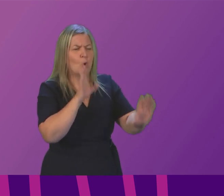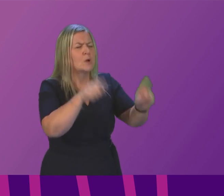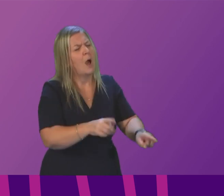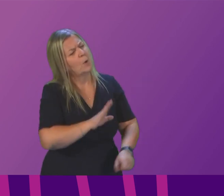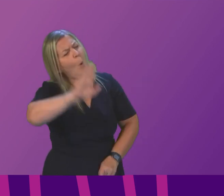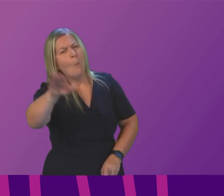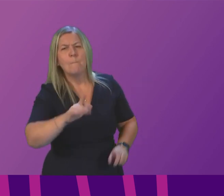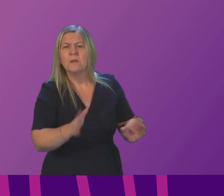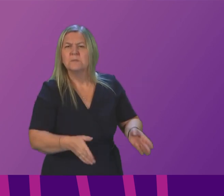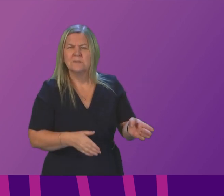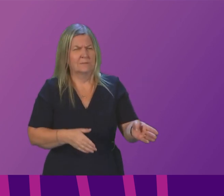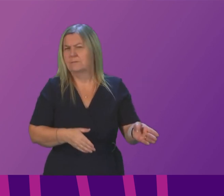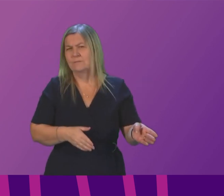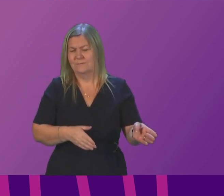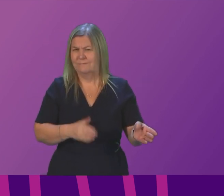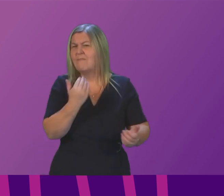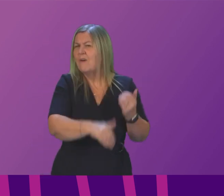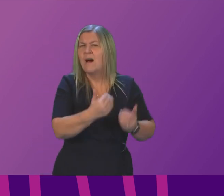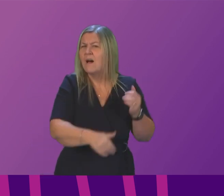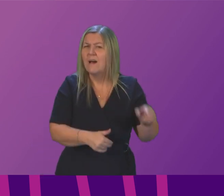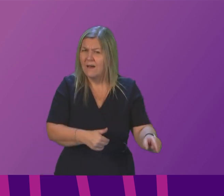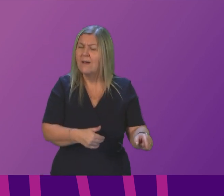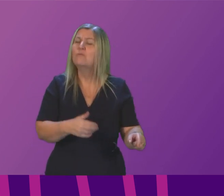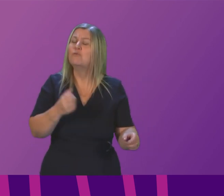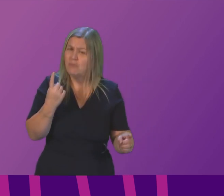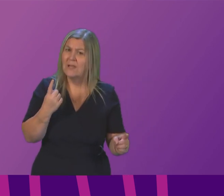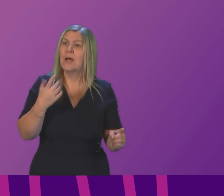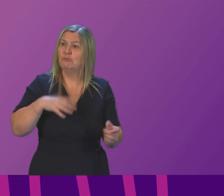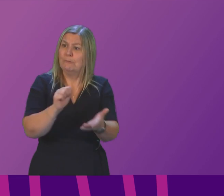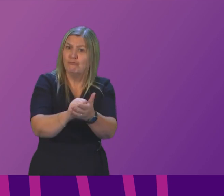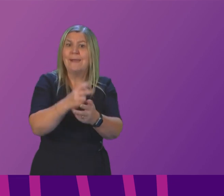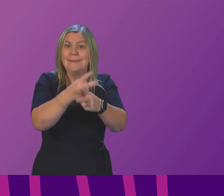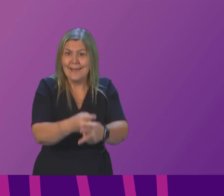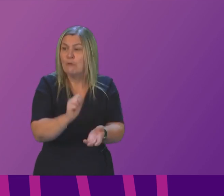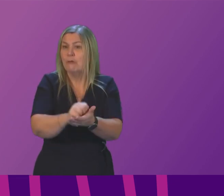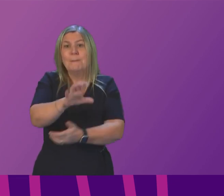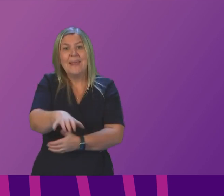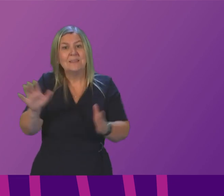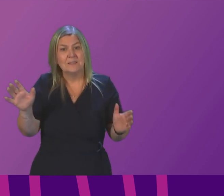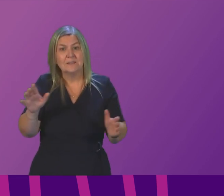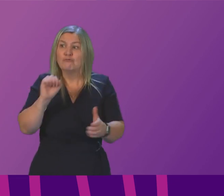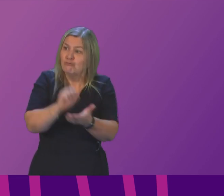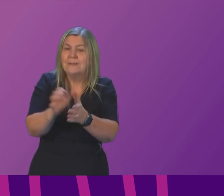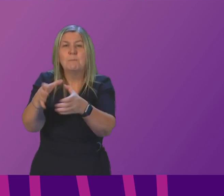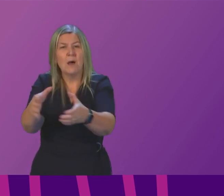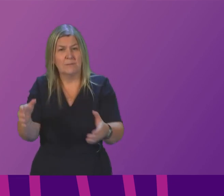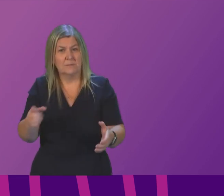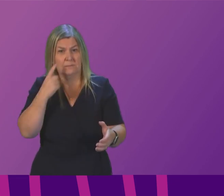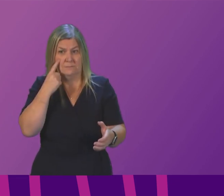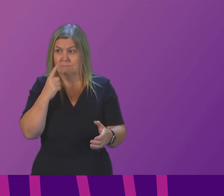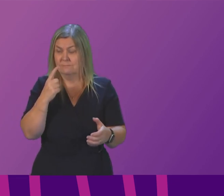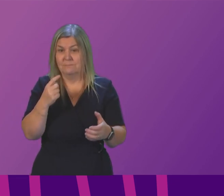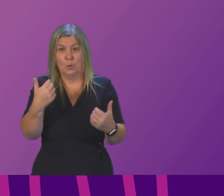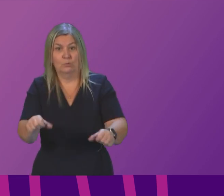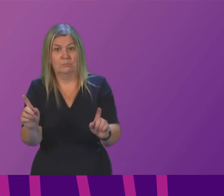on accident and emergency recognising the need to ensure that people get the right care in the right place and trying to find the solutions and the solution